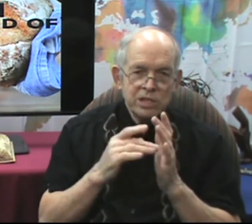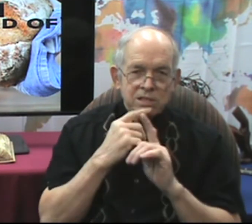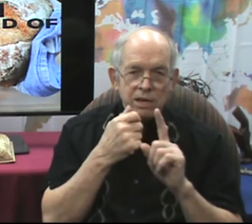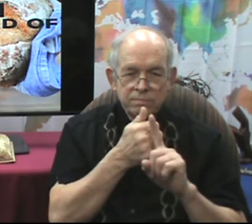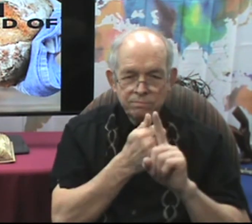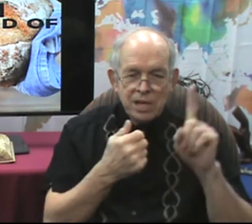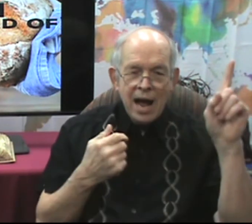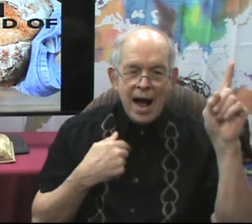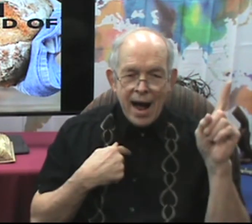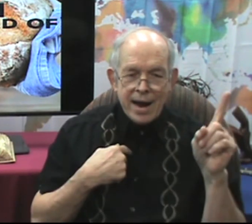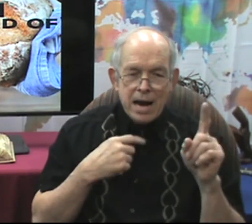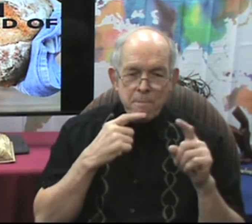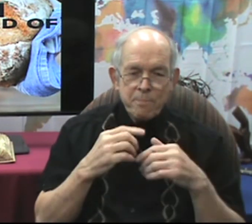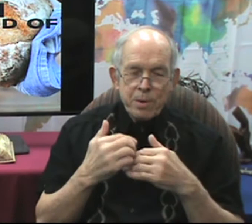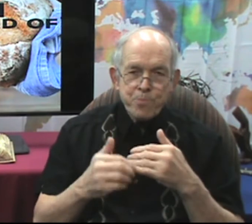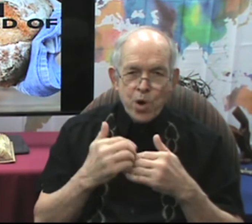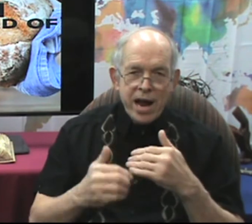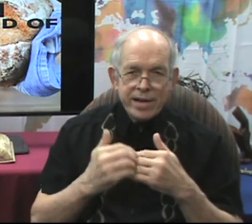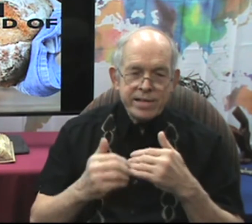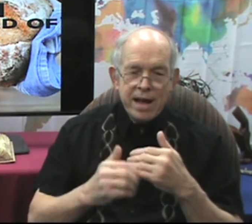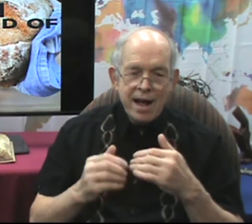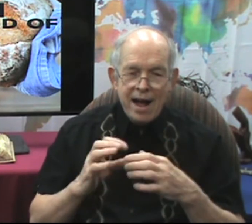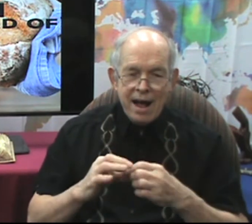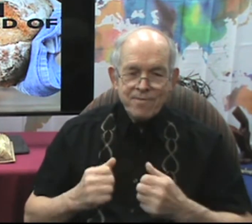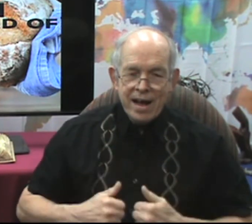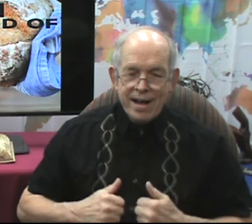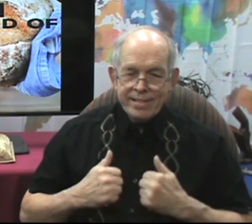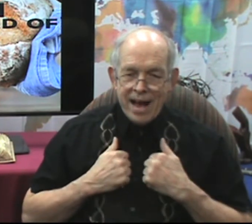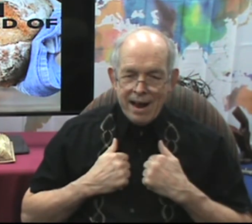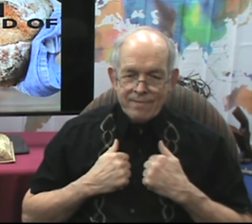I am the bread of knife.